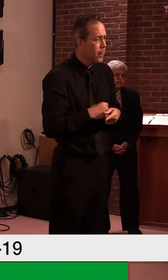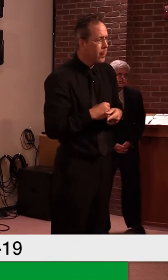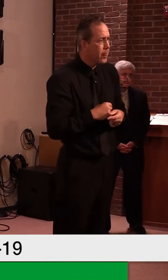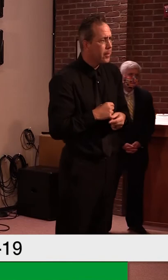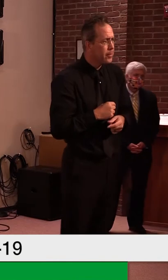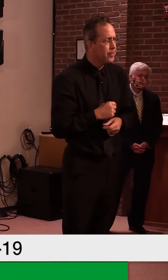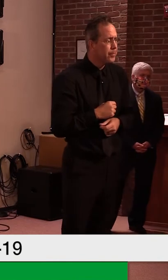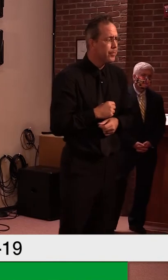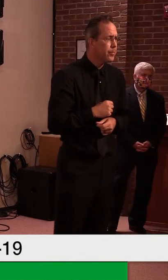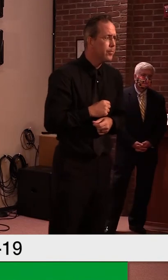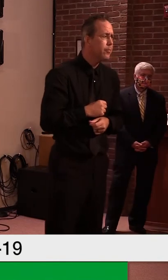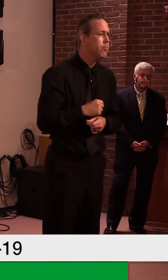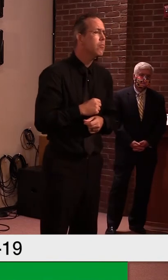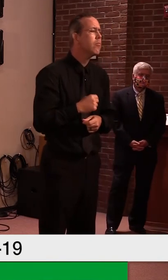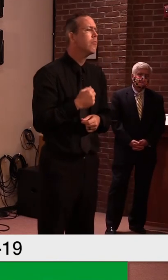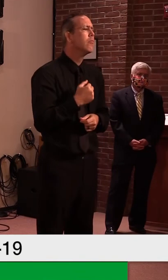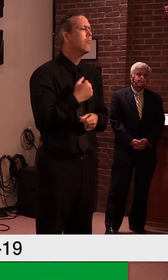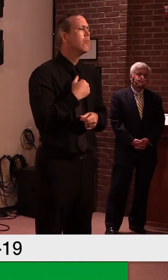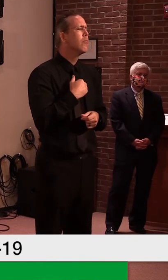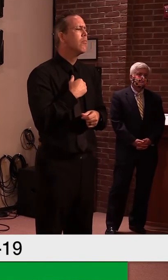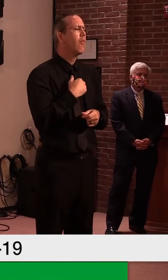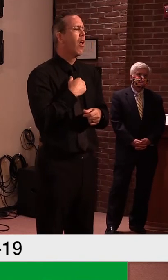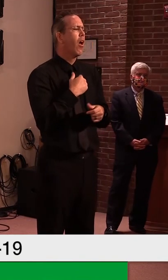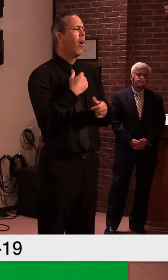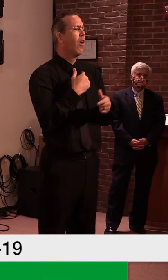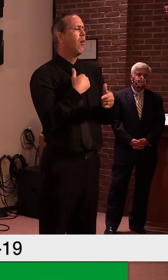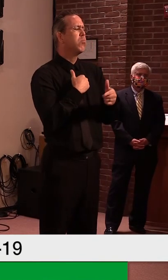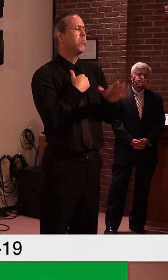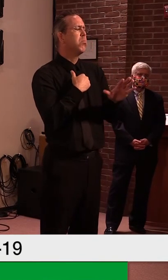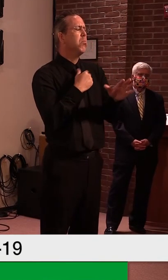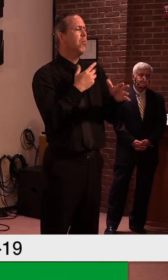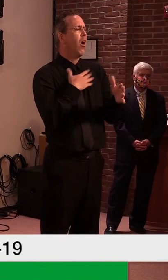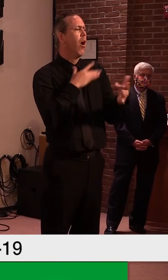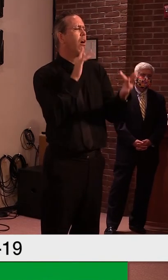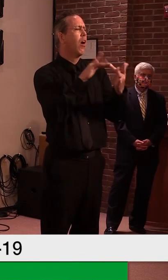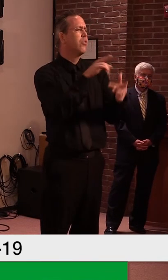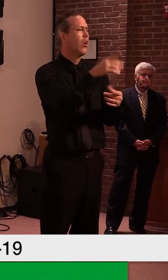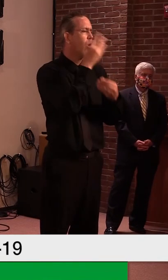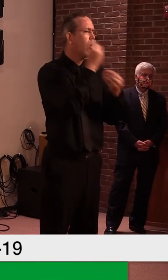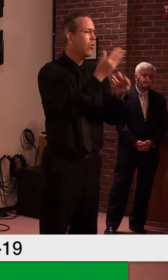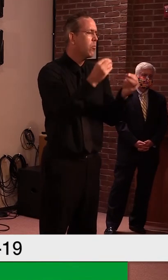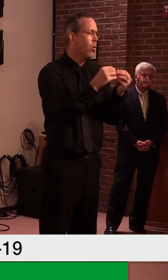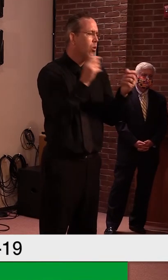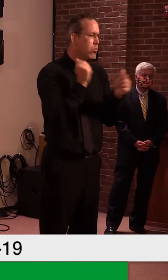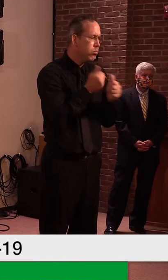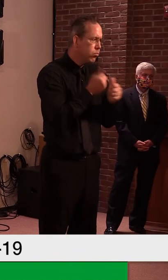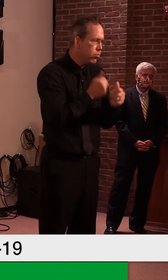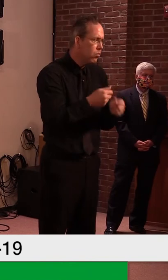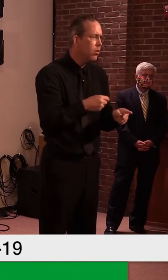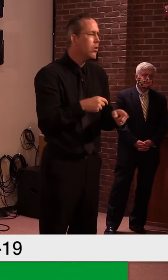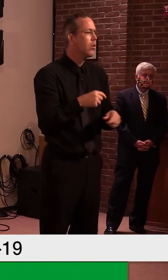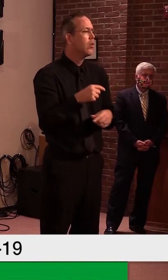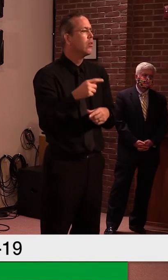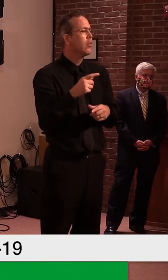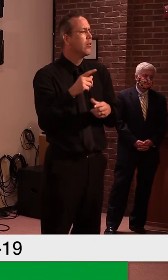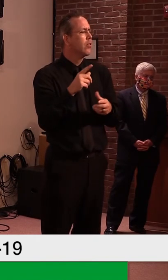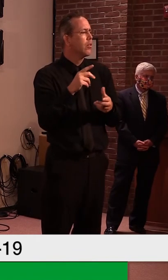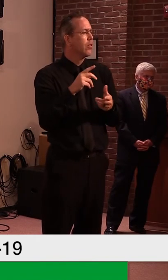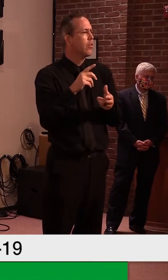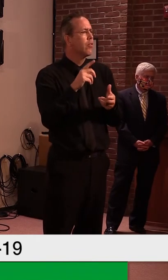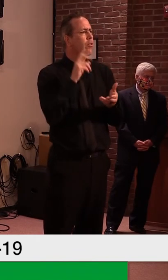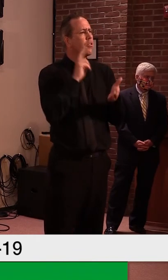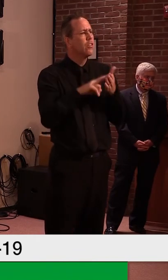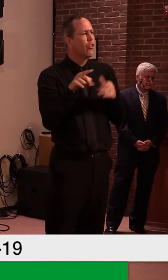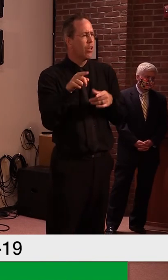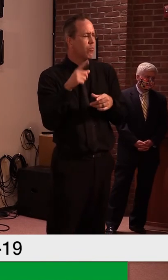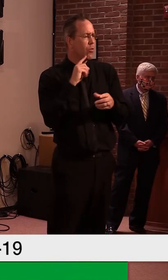again, or I'll reach out to you, but, uh, between Deputy Secretary Brady and myself, I think we can, um, give you sort of the history of